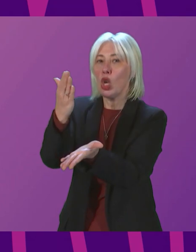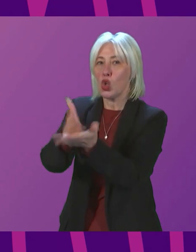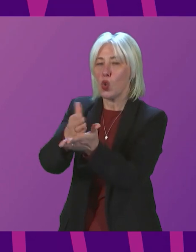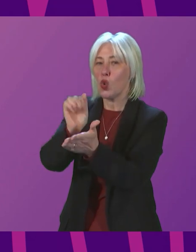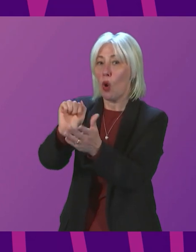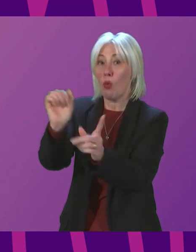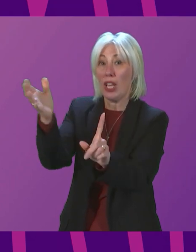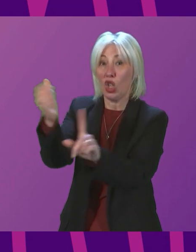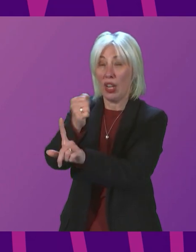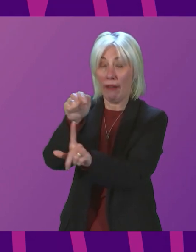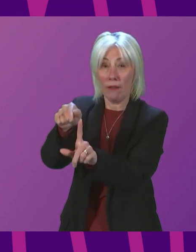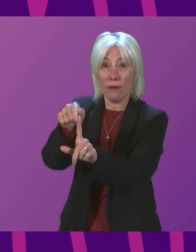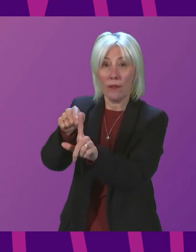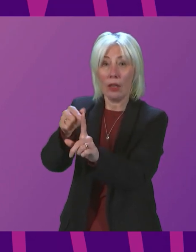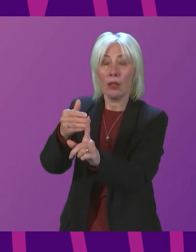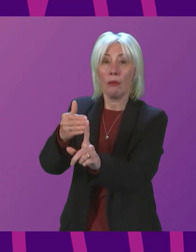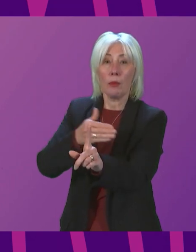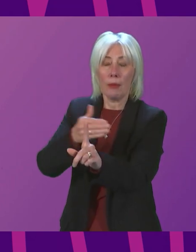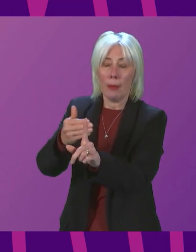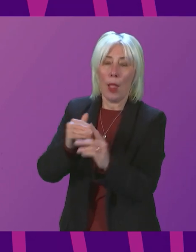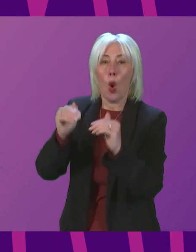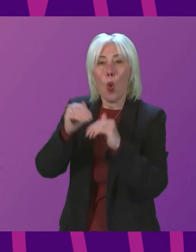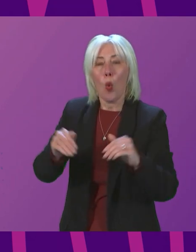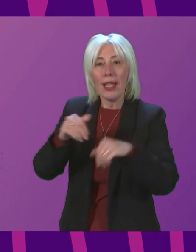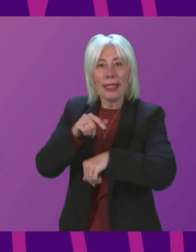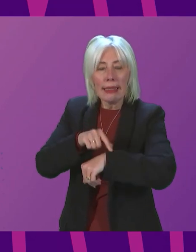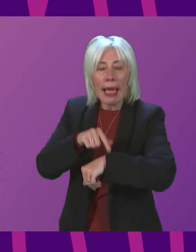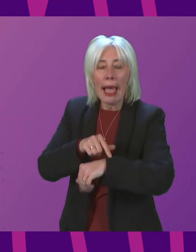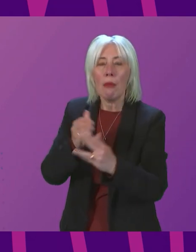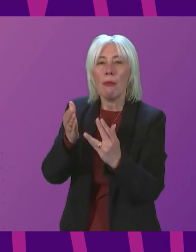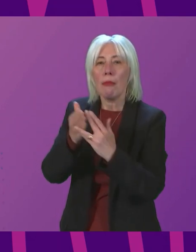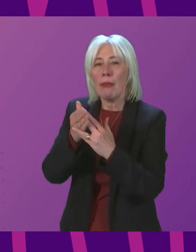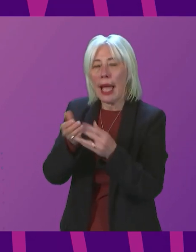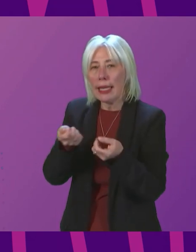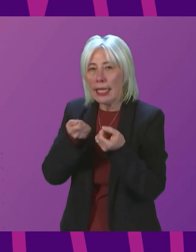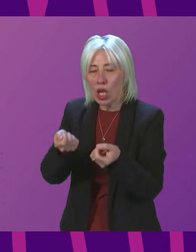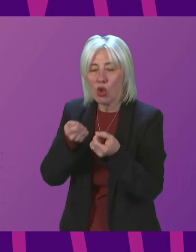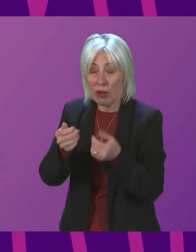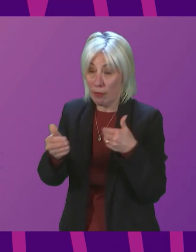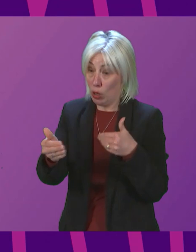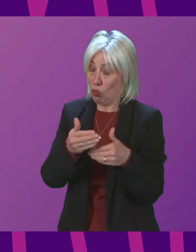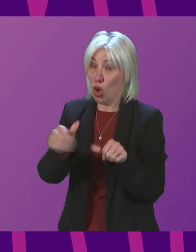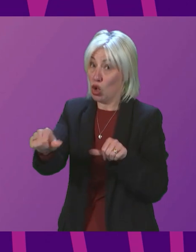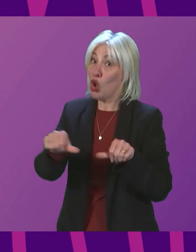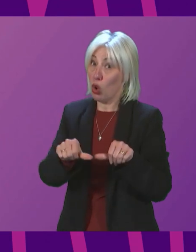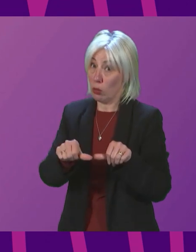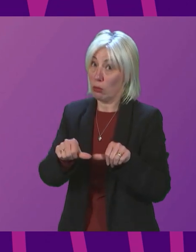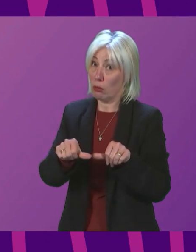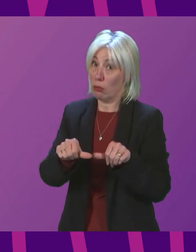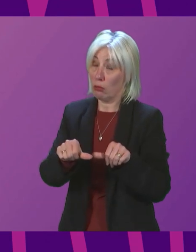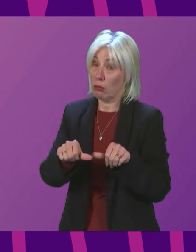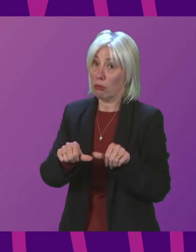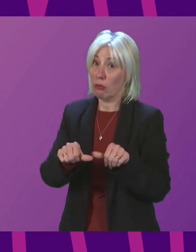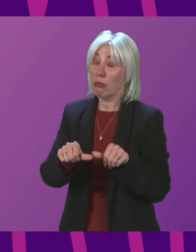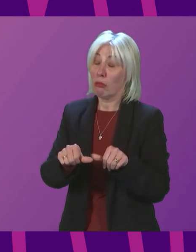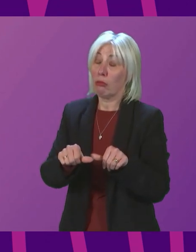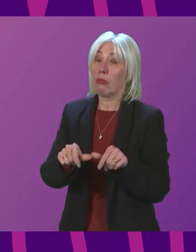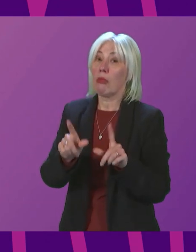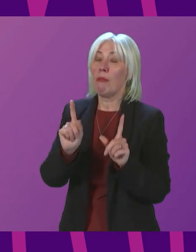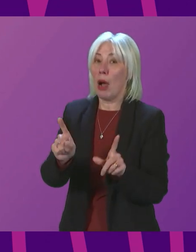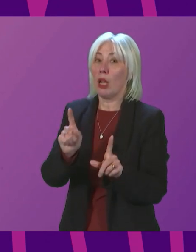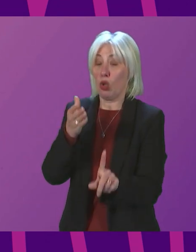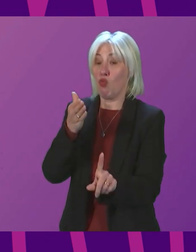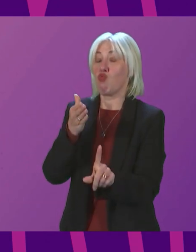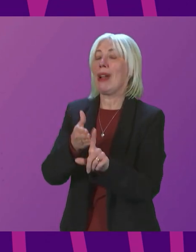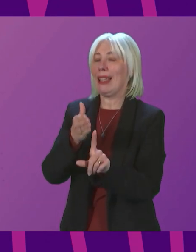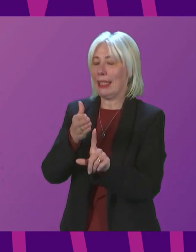is met. Of course, median waiting times for access to treatment are very short. But we recognise